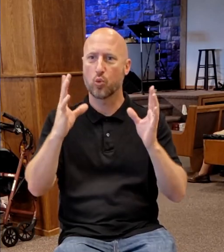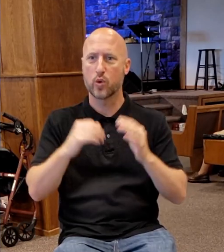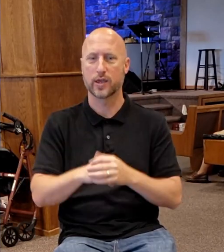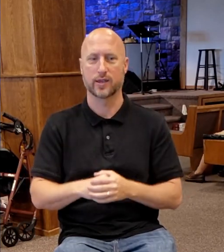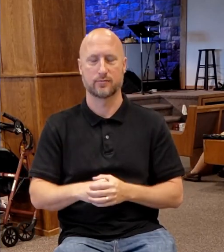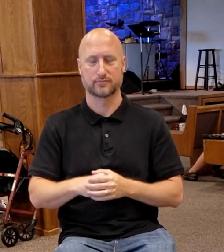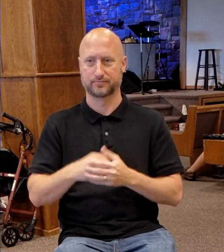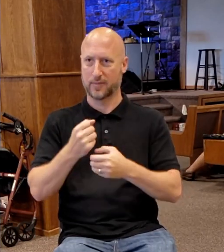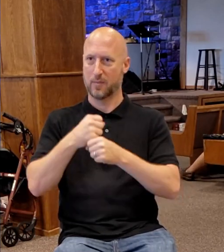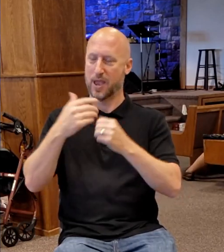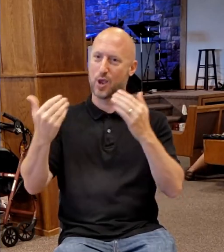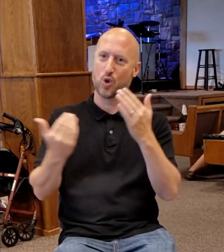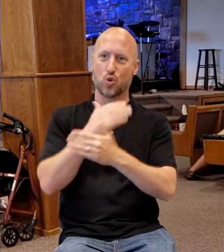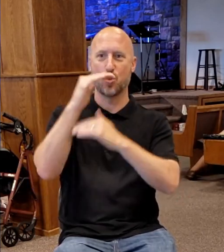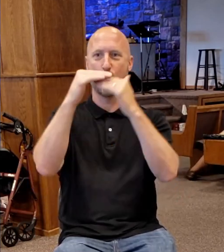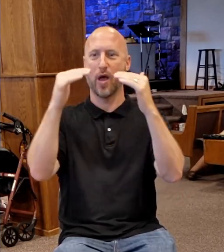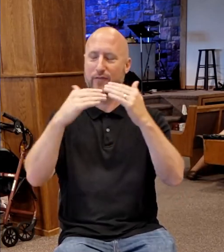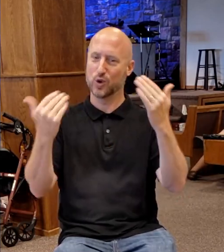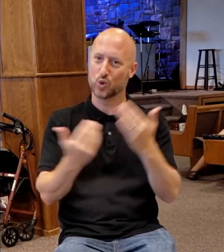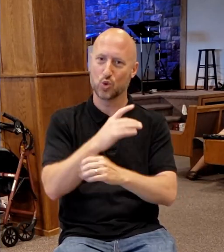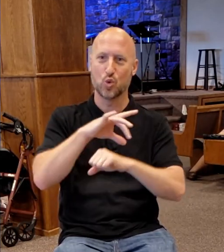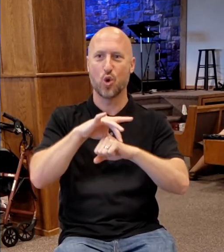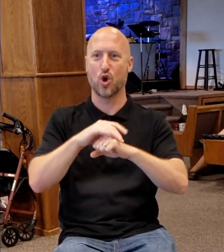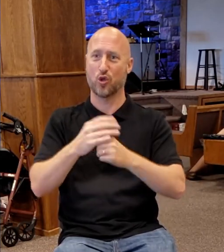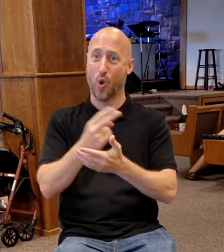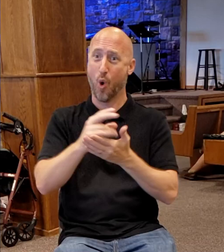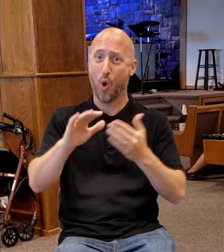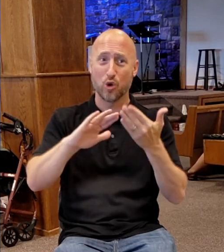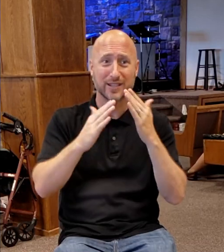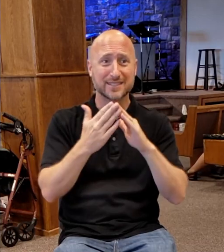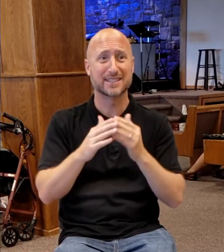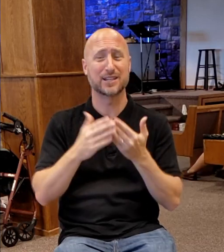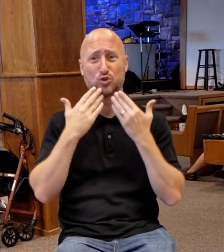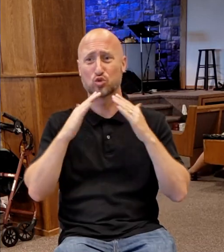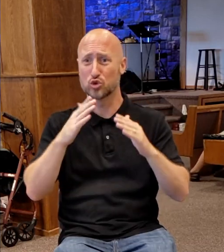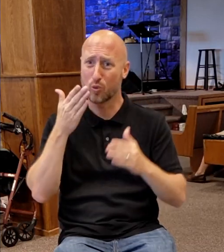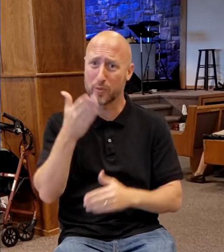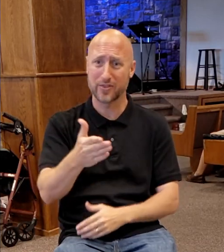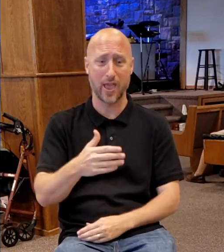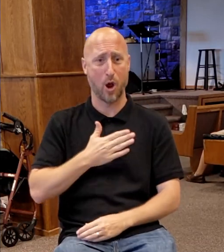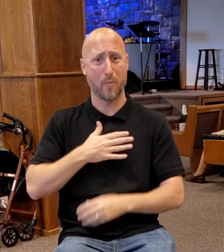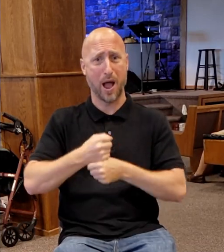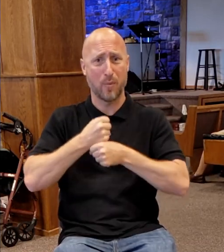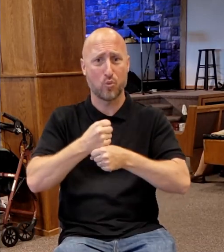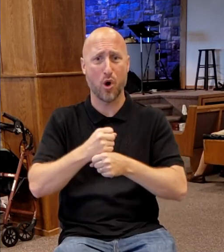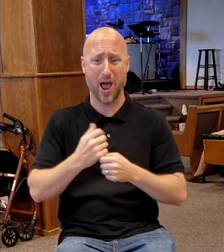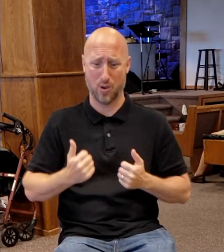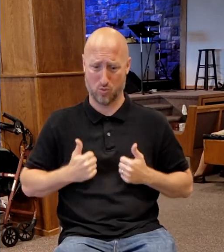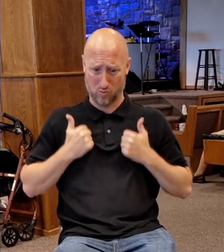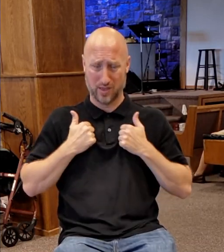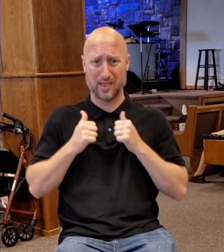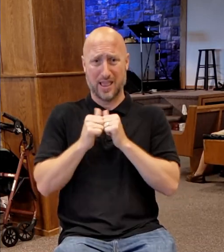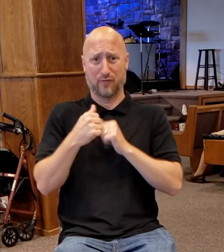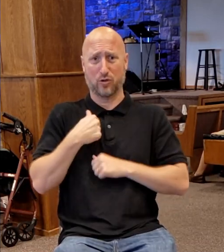heavens. And a new earth. And the holy city, Jerusalem is going to be there. And my bride is going to live with me forever.